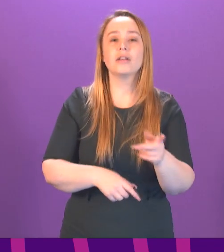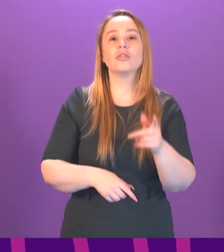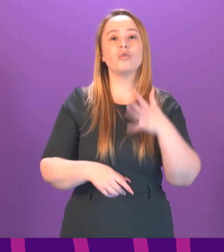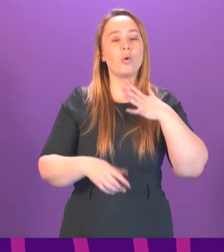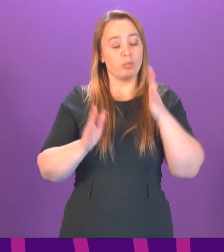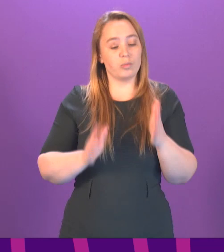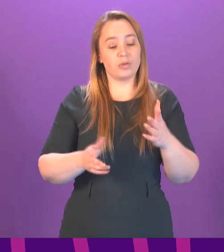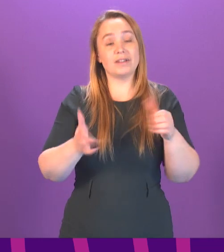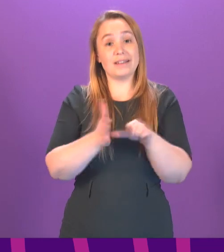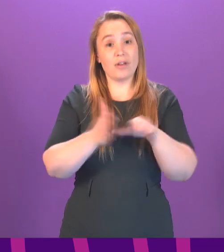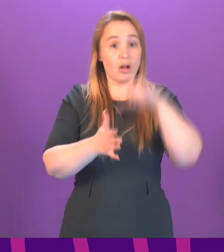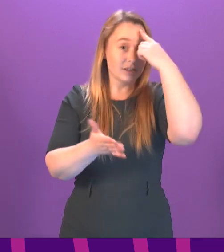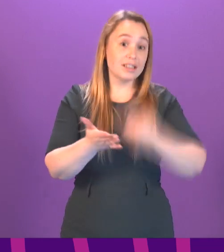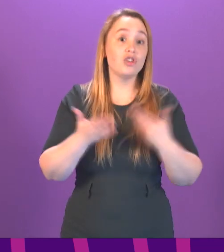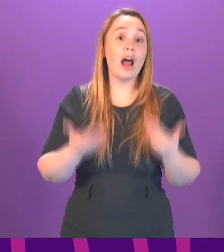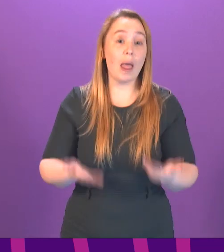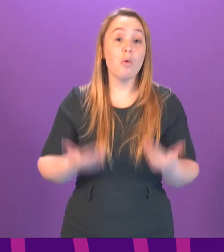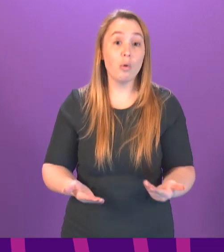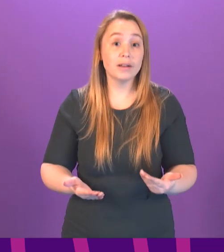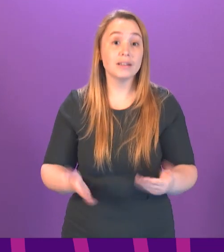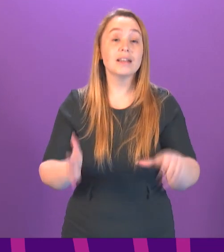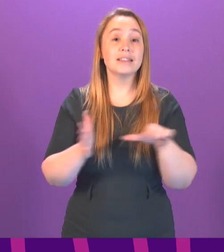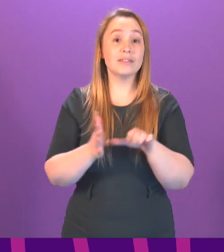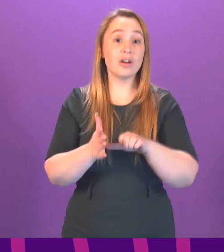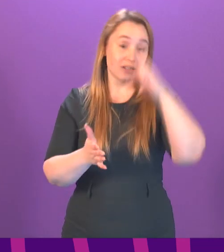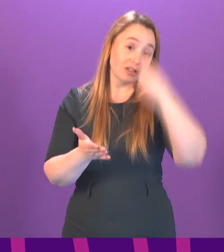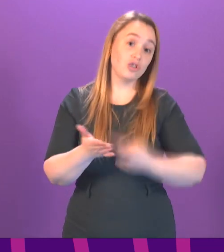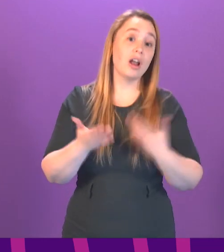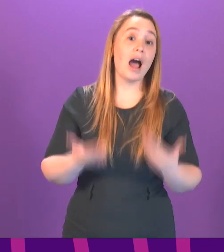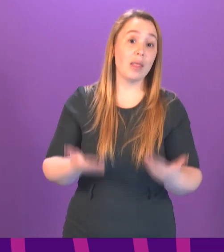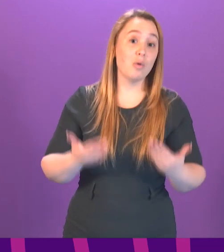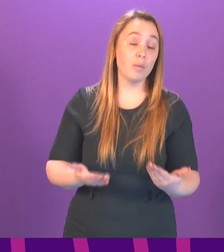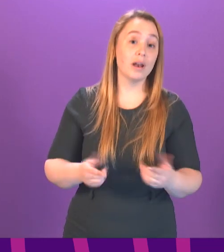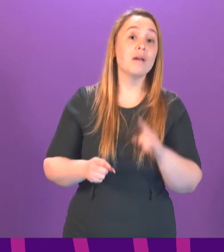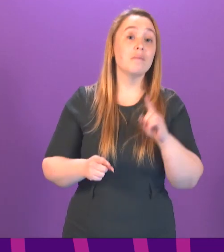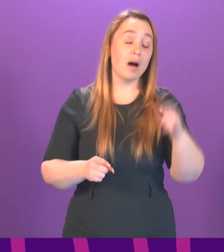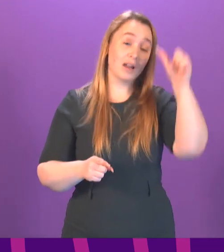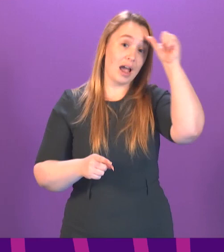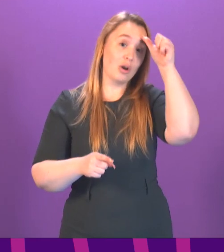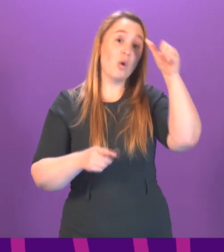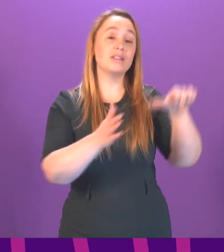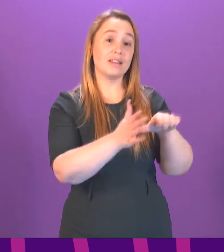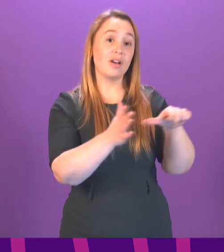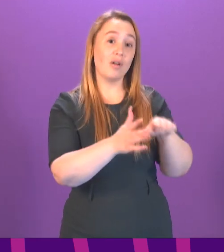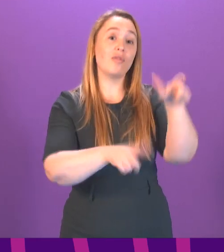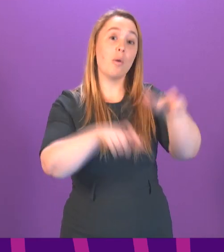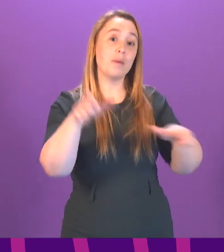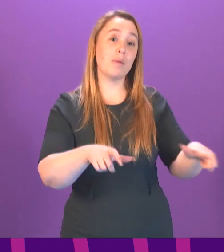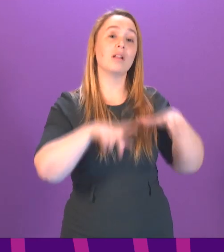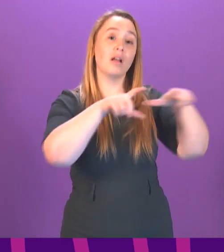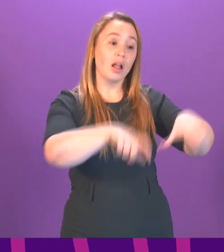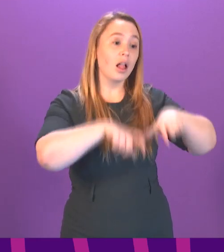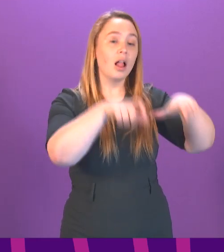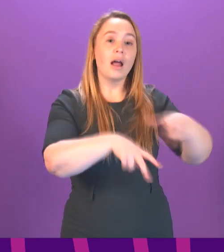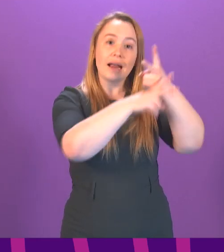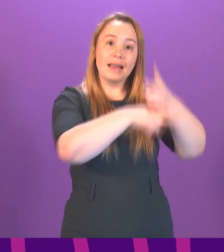these are difficult decisions. The difficulty of the decisions are as nothing compared to the difficulty of the reality relatives are